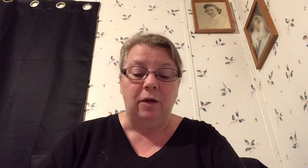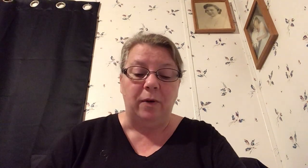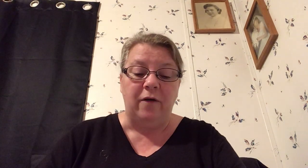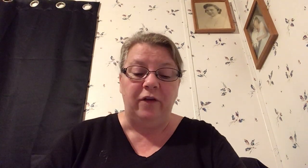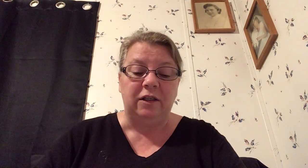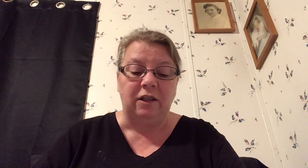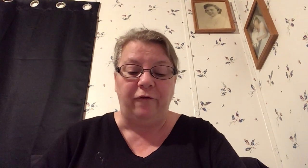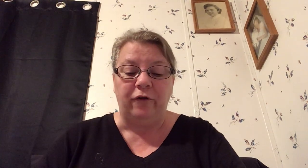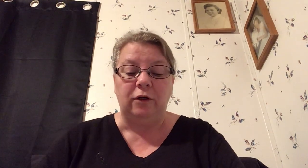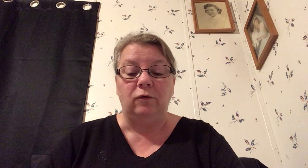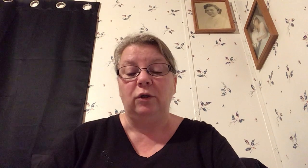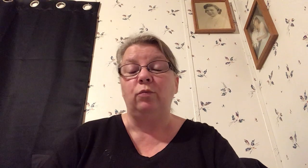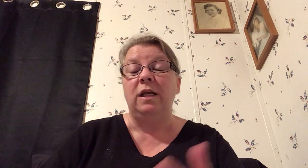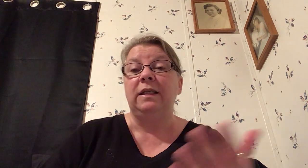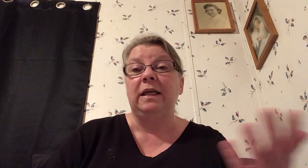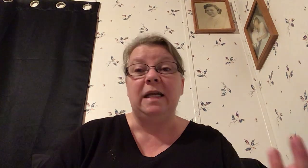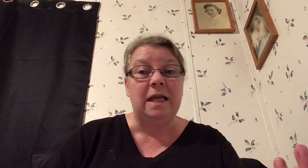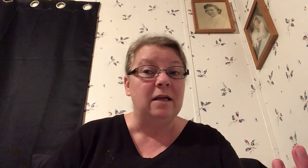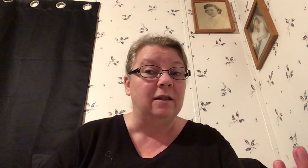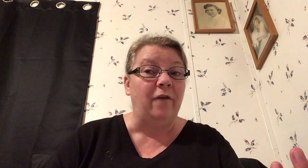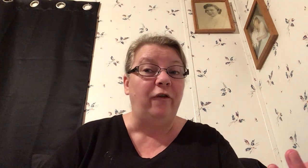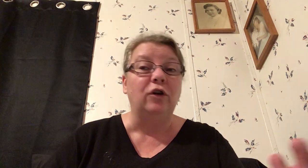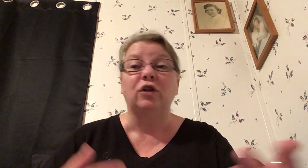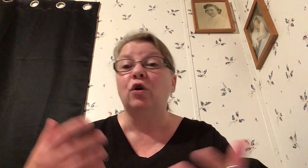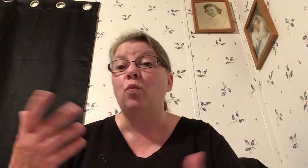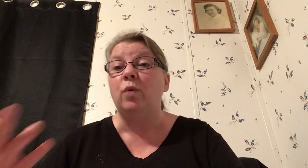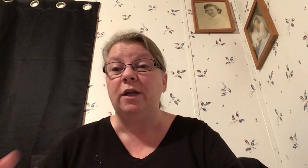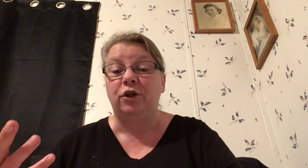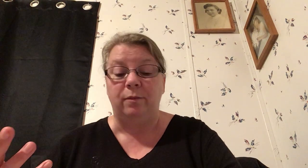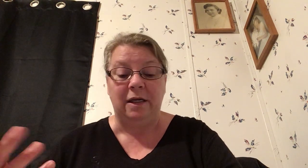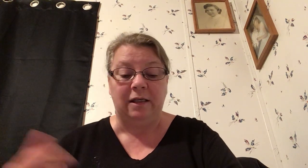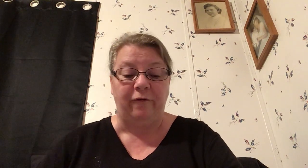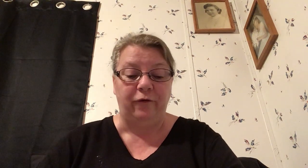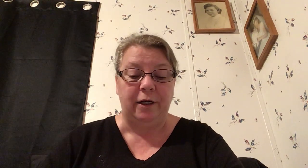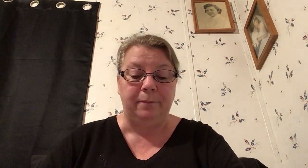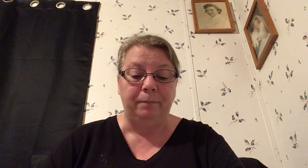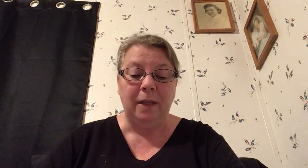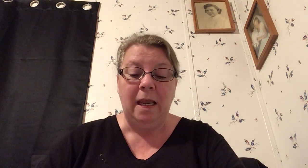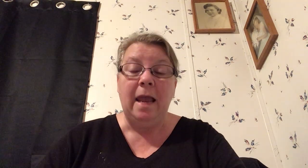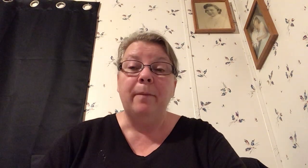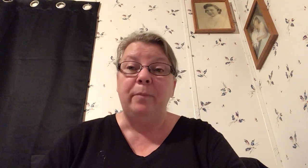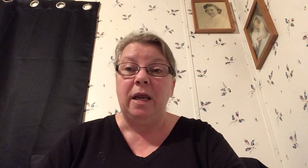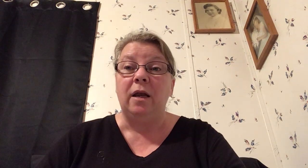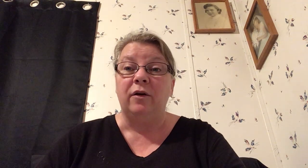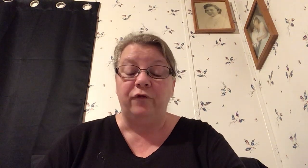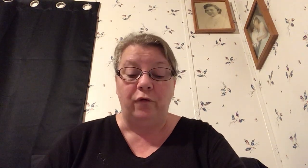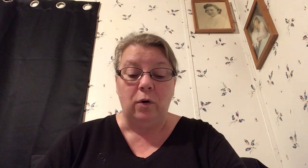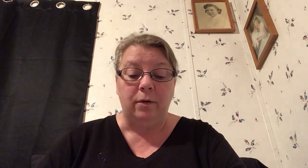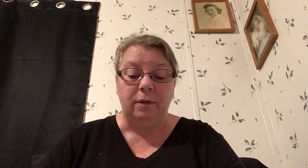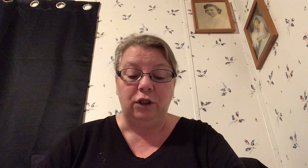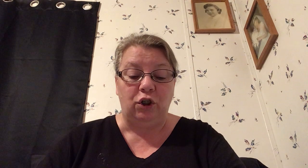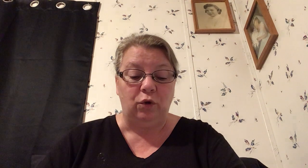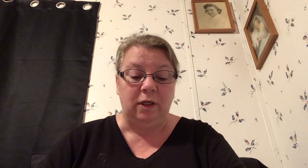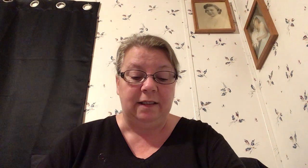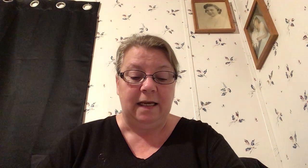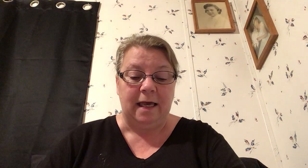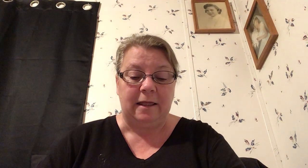of his sufferings which means that he suffered so we should be suffering being conformed to his death